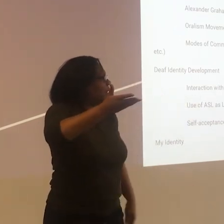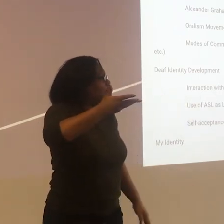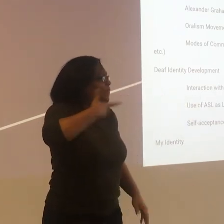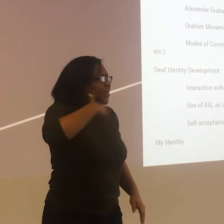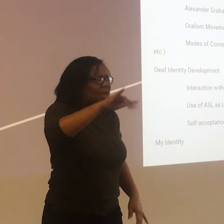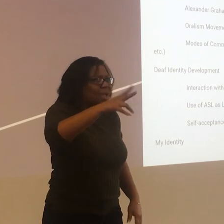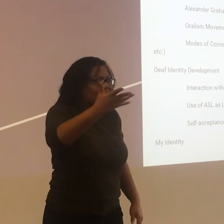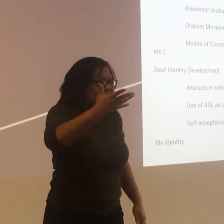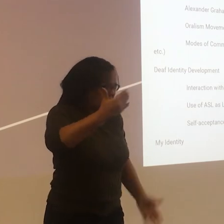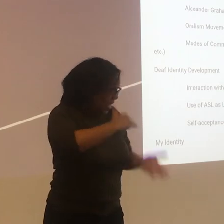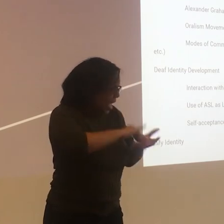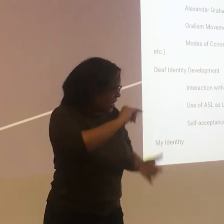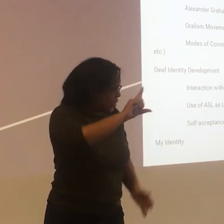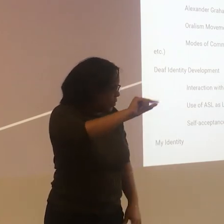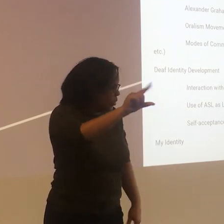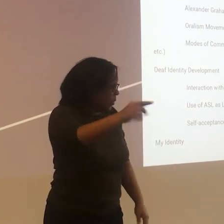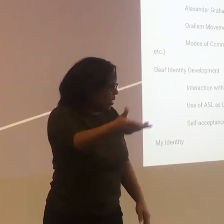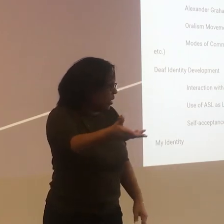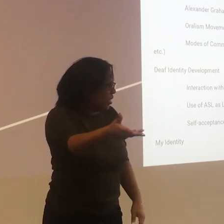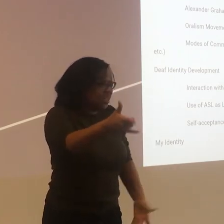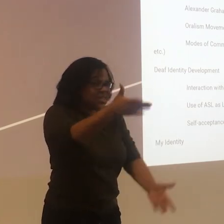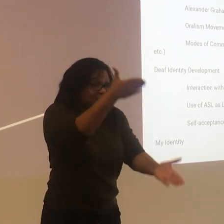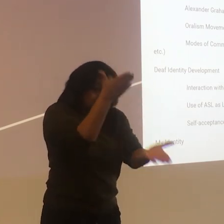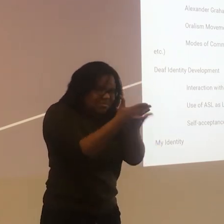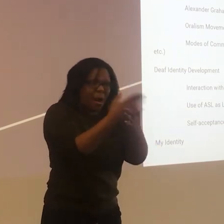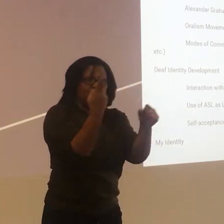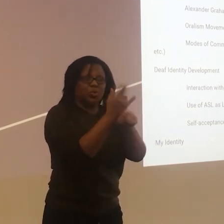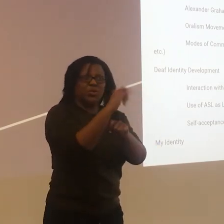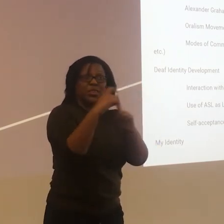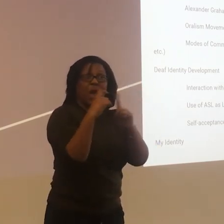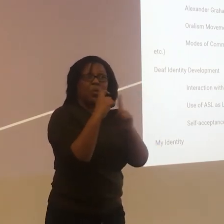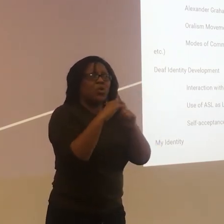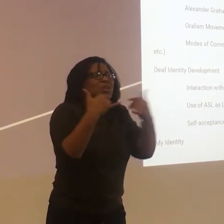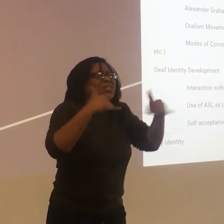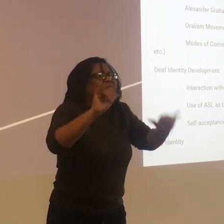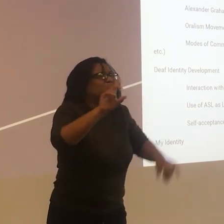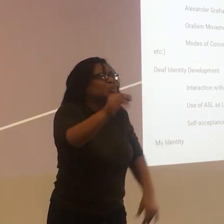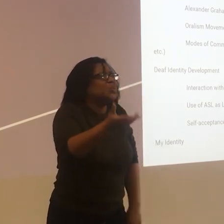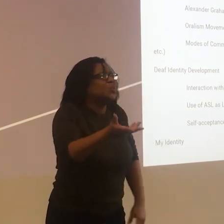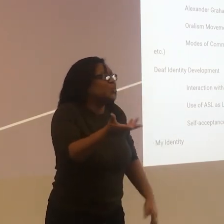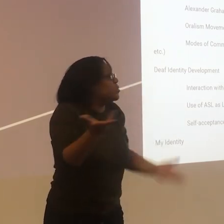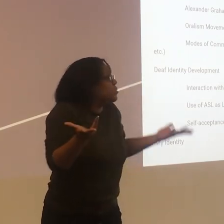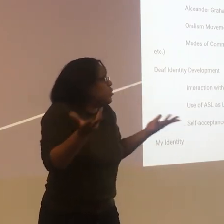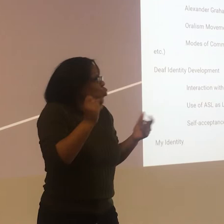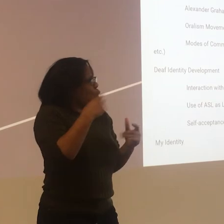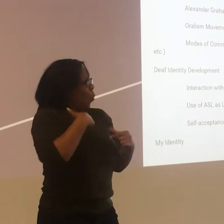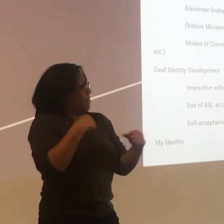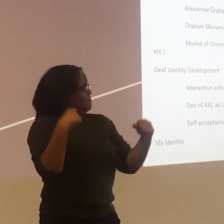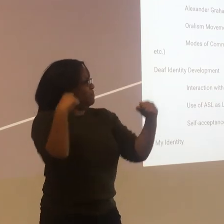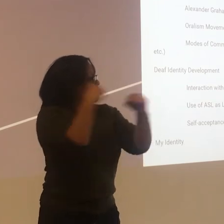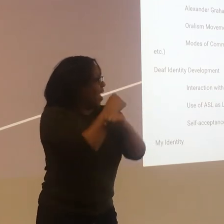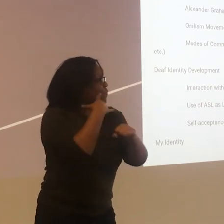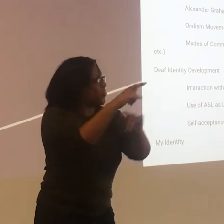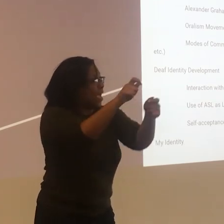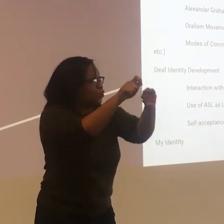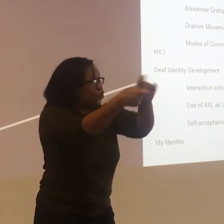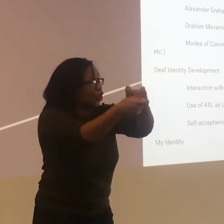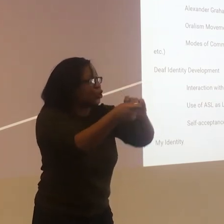Even though the term hearing impaired is how many years old, people are still using it. It's 2020 and people are still using the